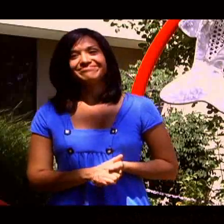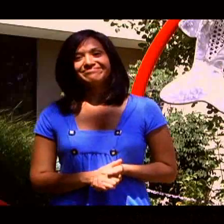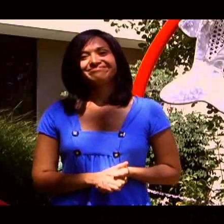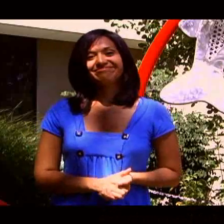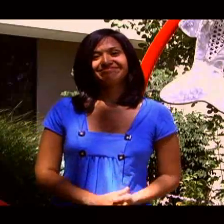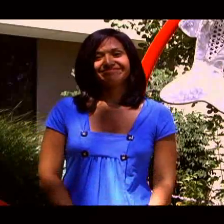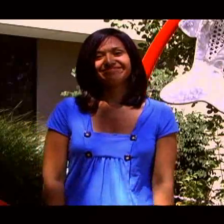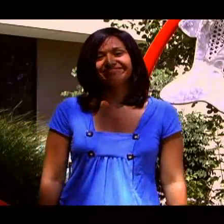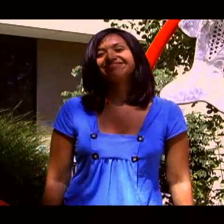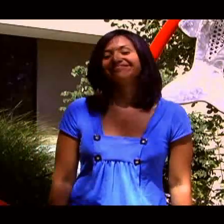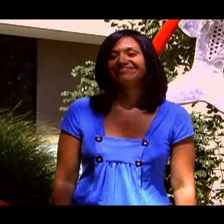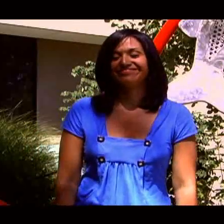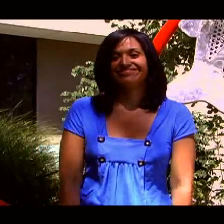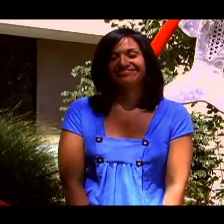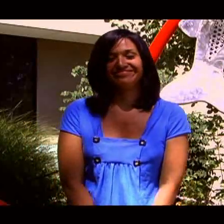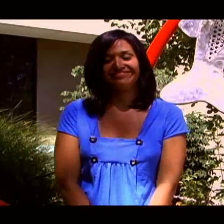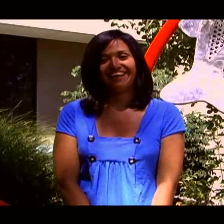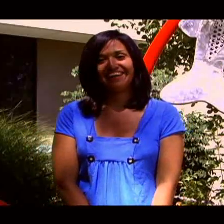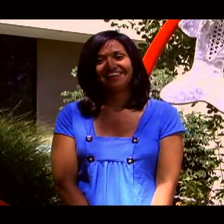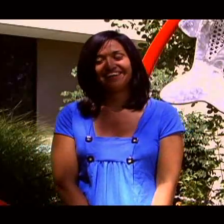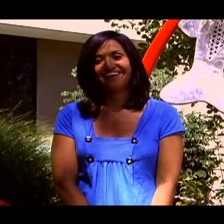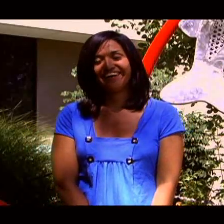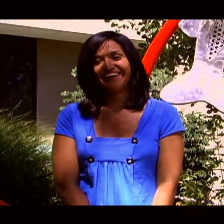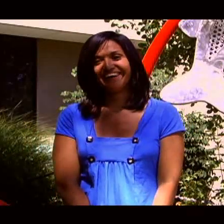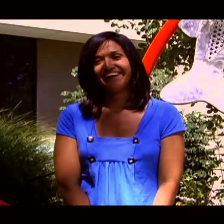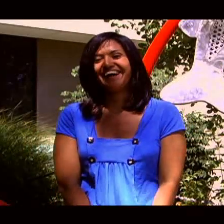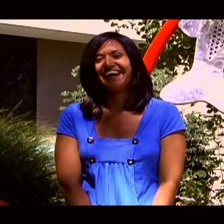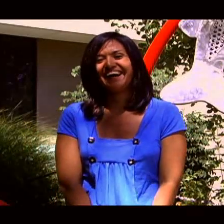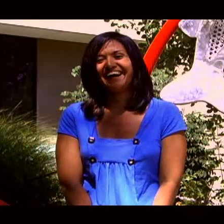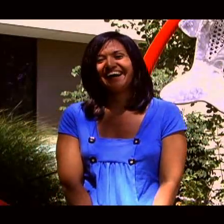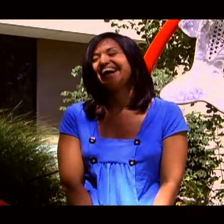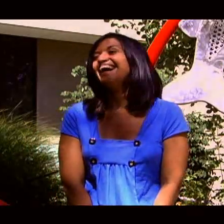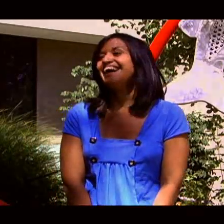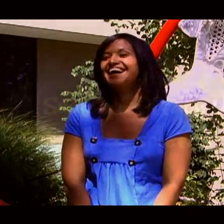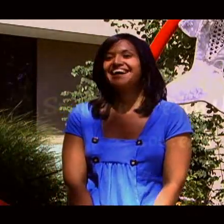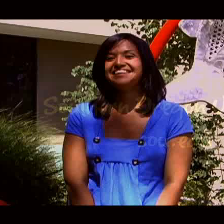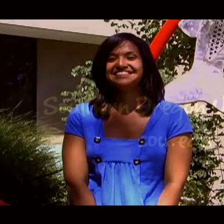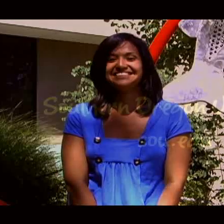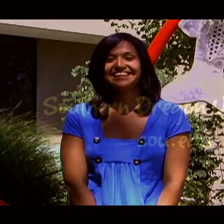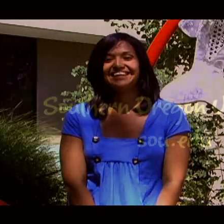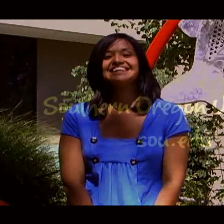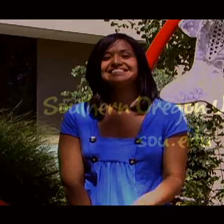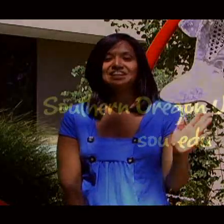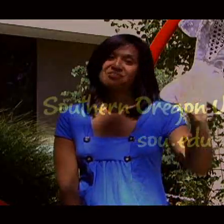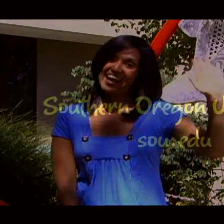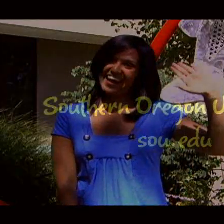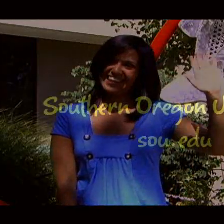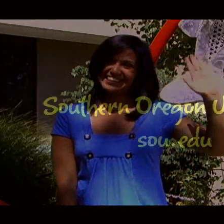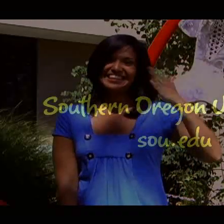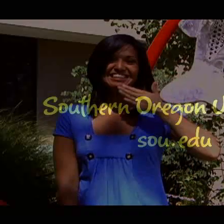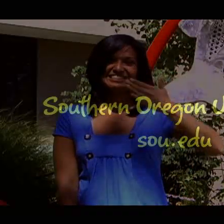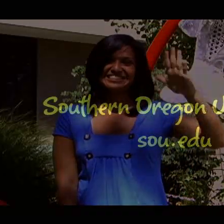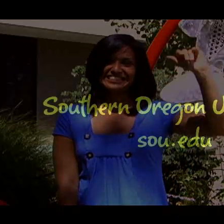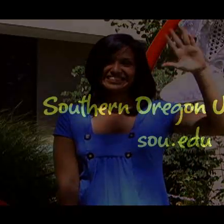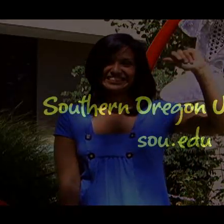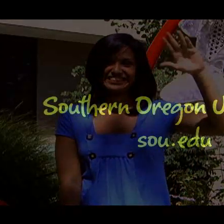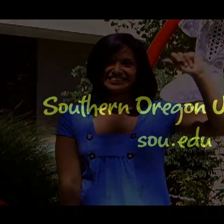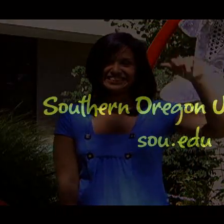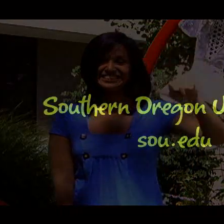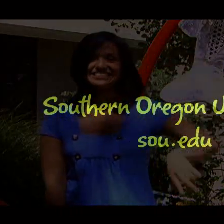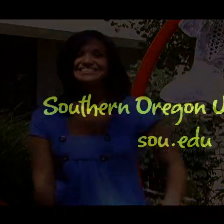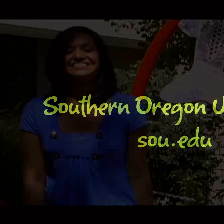love